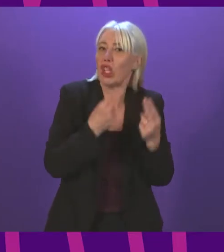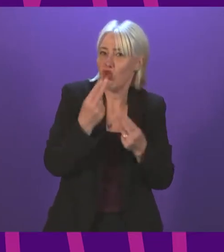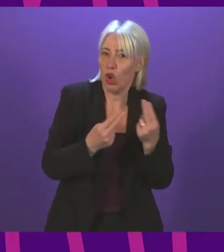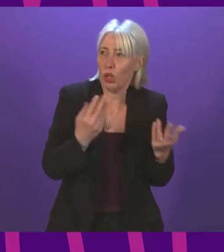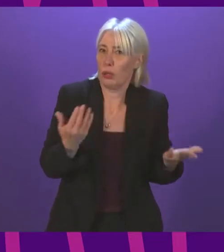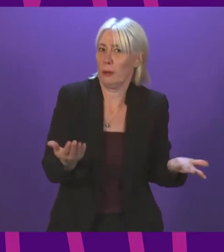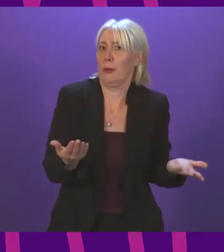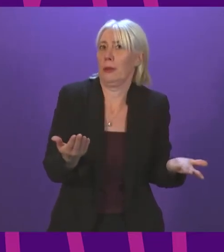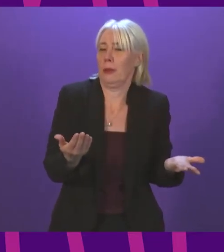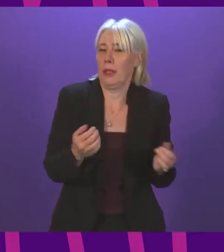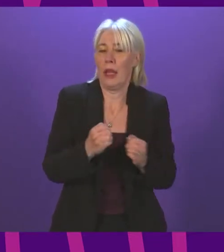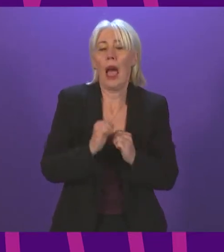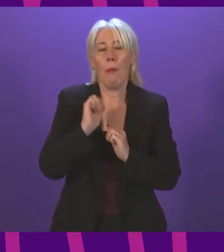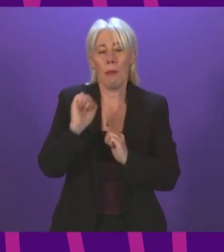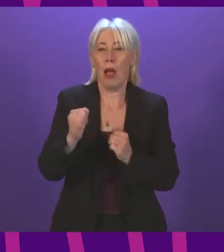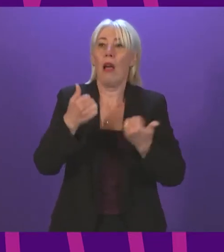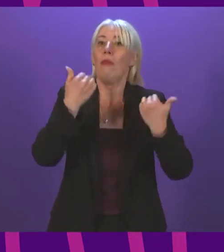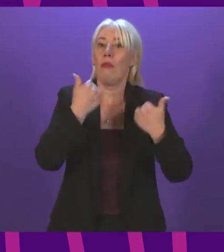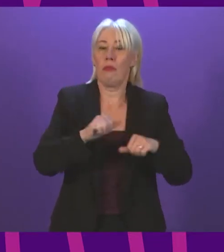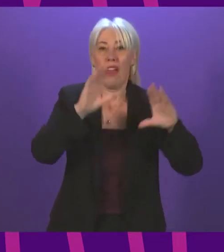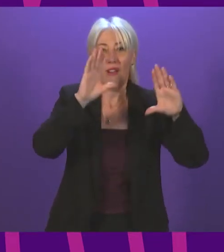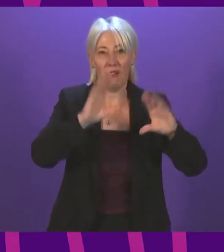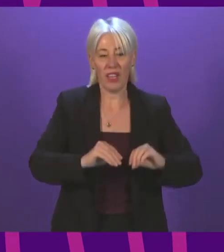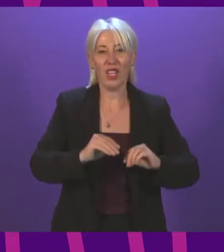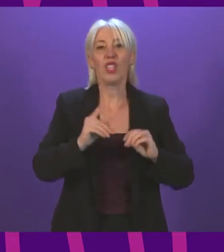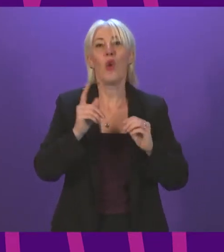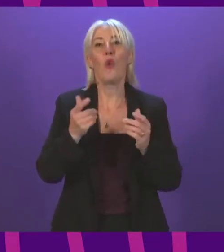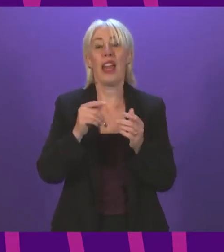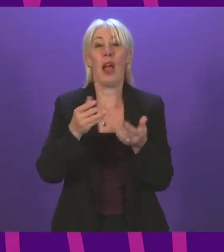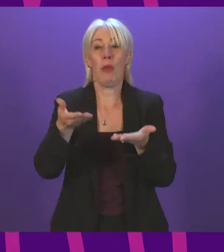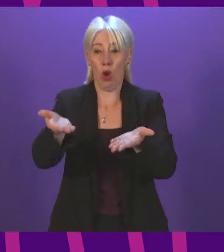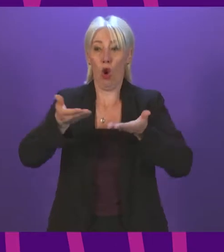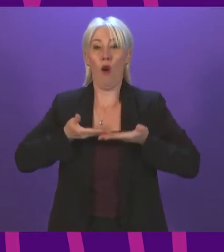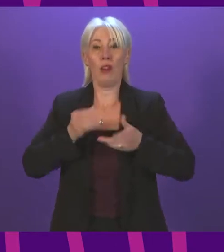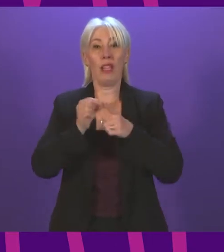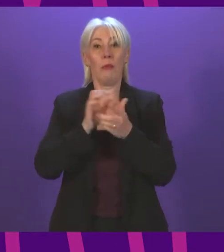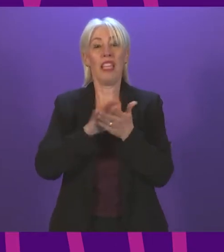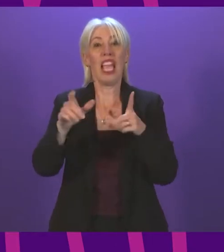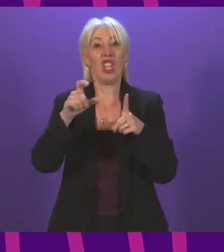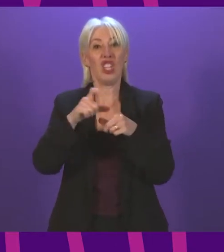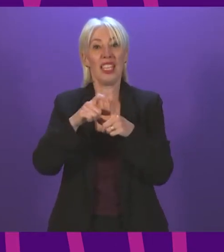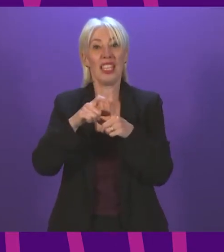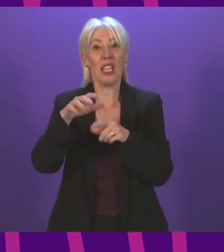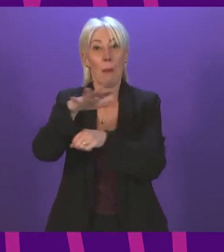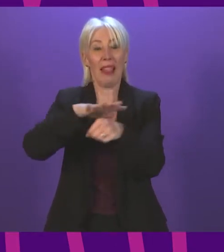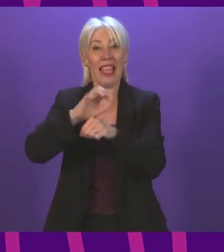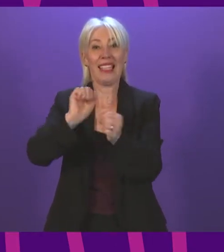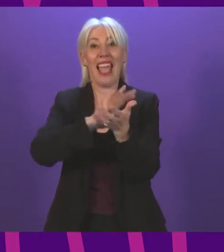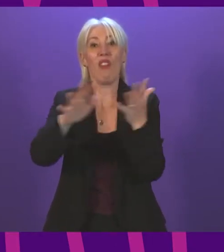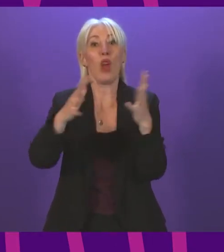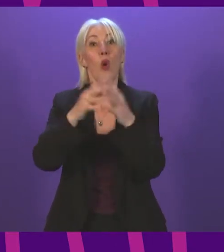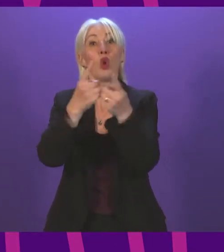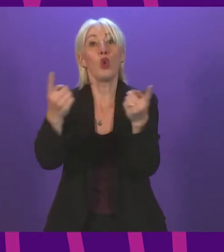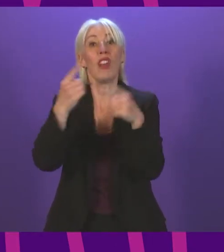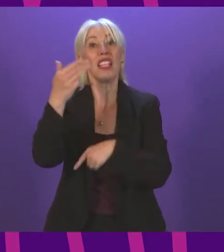ended when Professor Anna McLeod at the Heriot-Watt College offered me a PhD place in 1965. And in